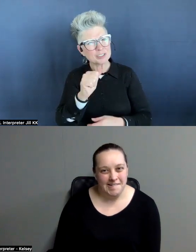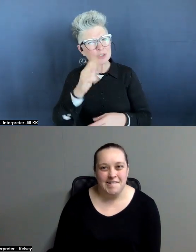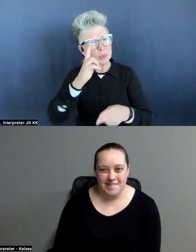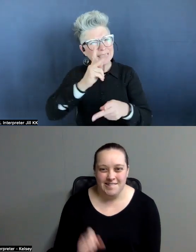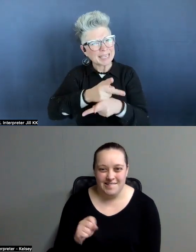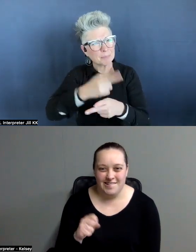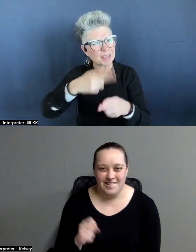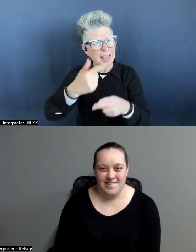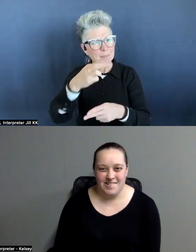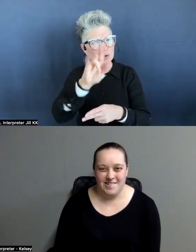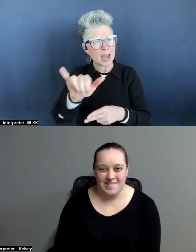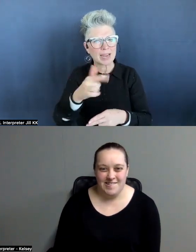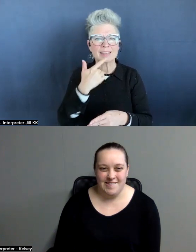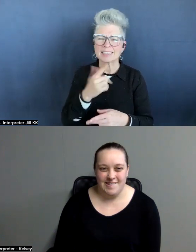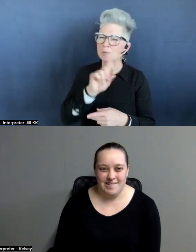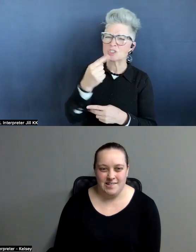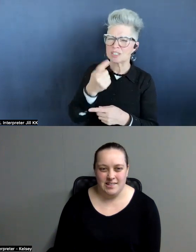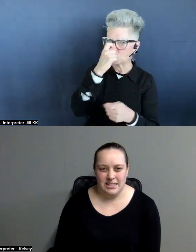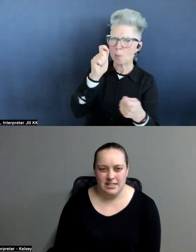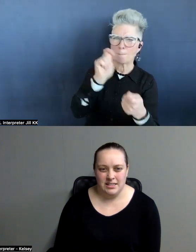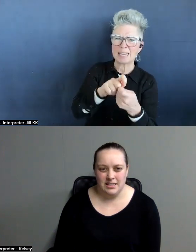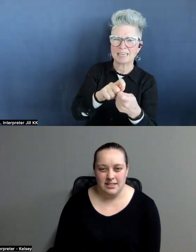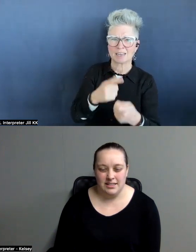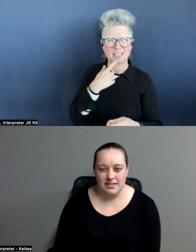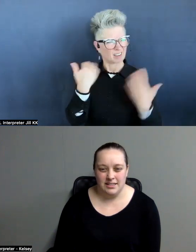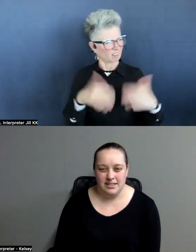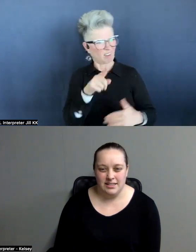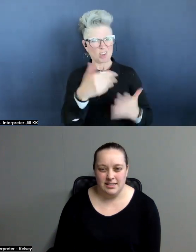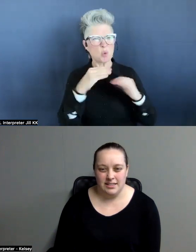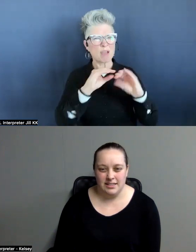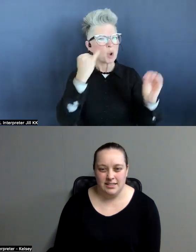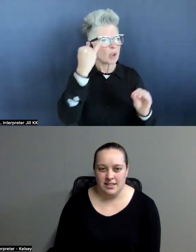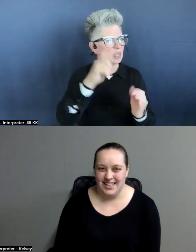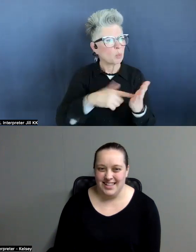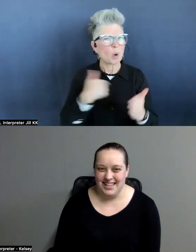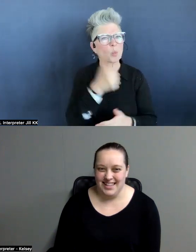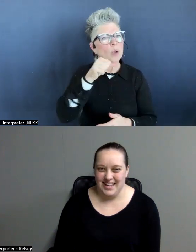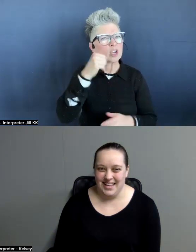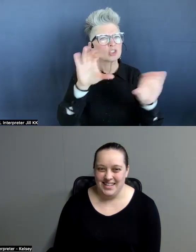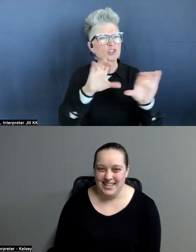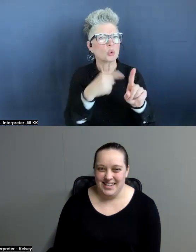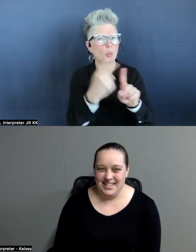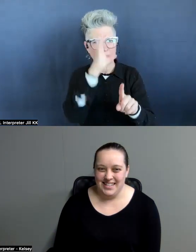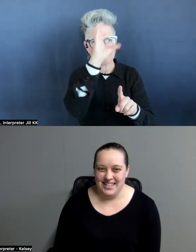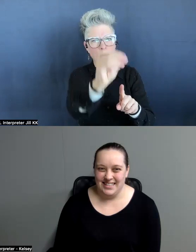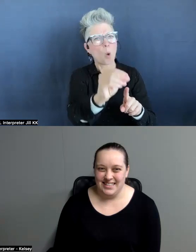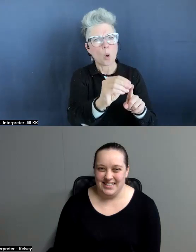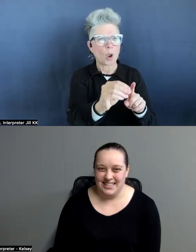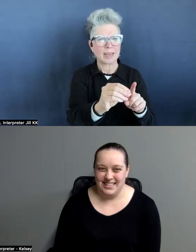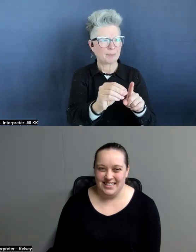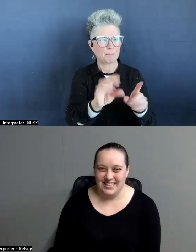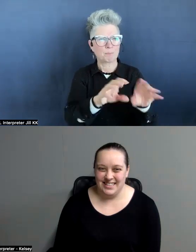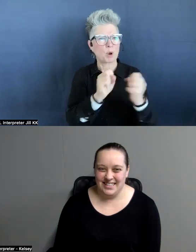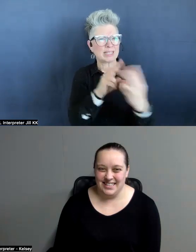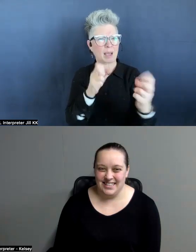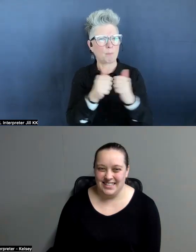they said, well, that's just too mean. And I said, oh, you have no idea what we girls do when a boy breaks up with us. We cut their pieces out of pictures.